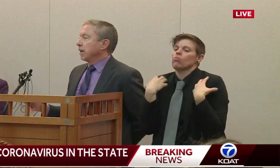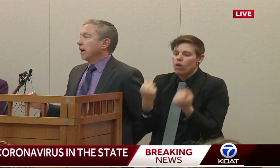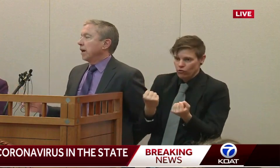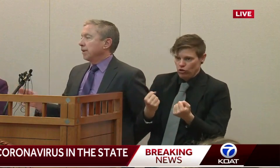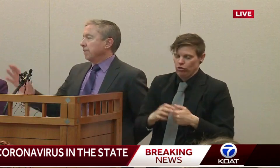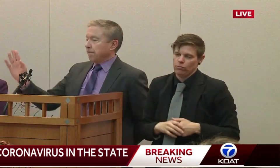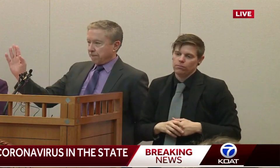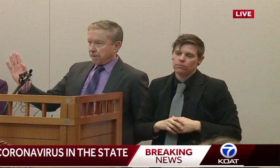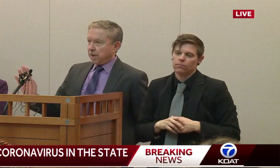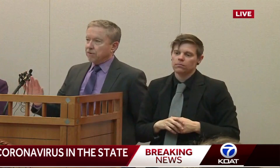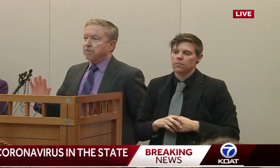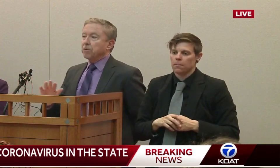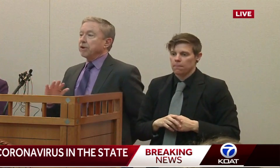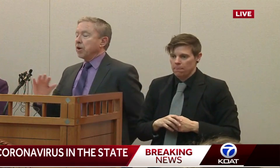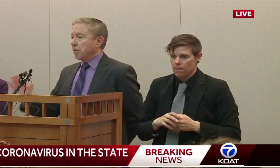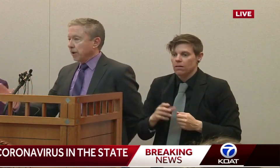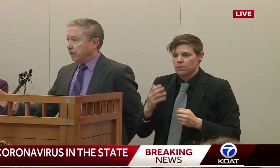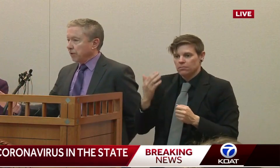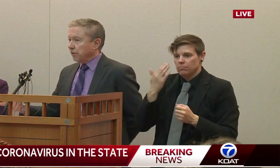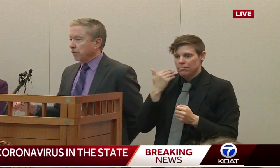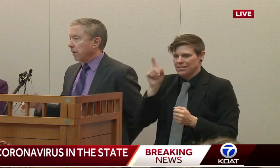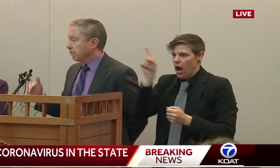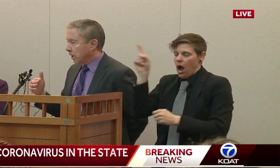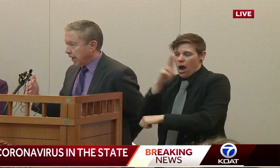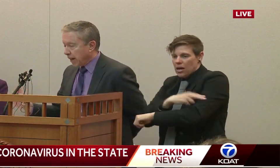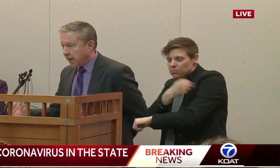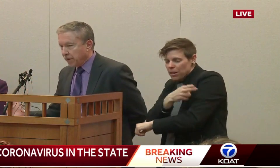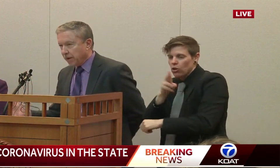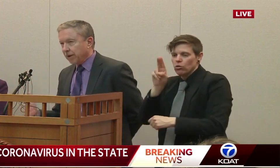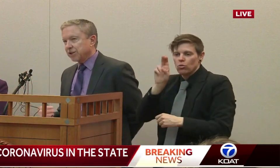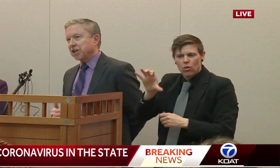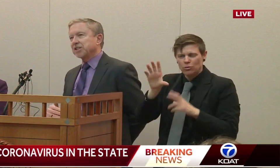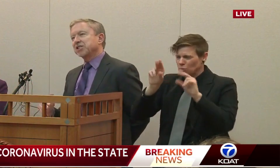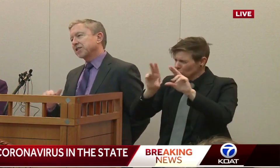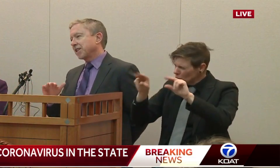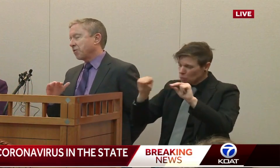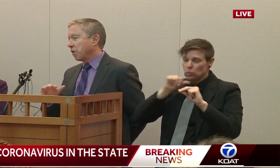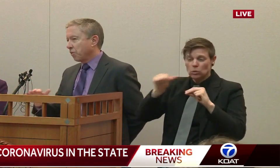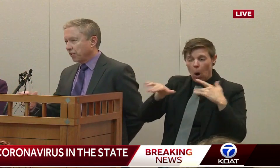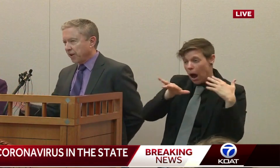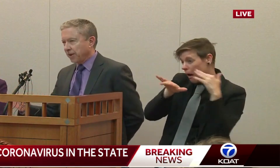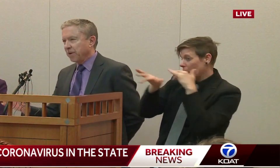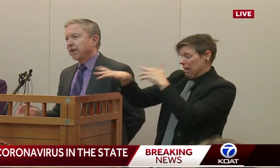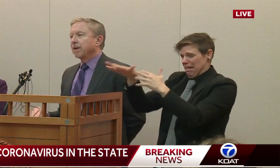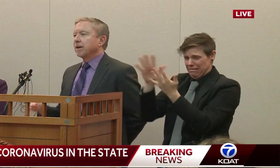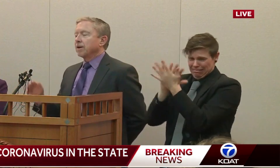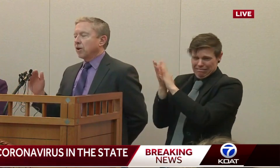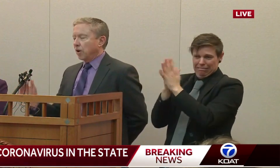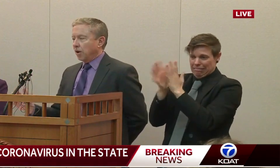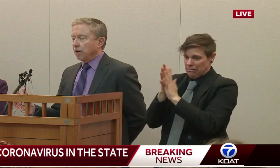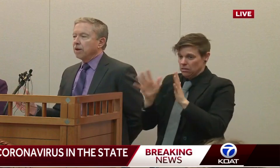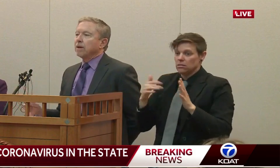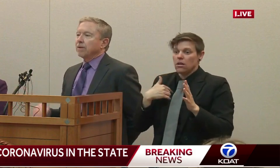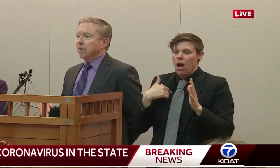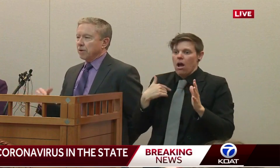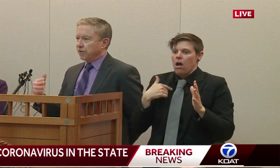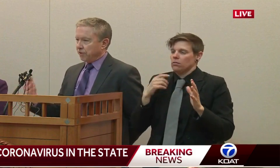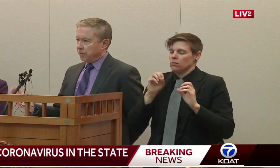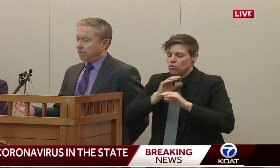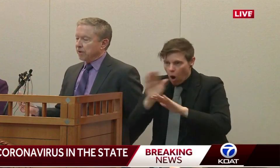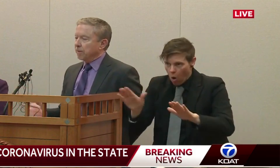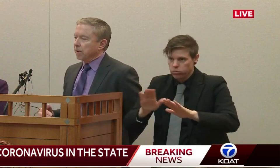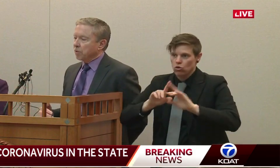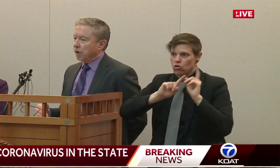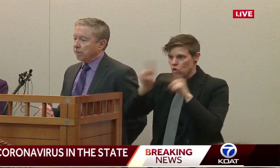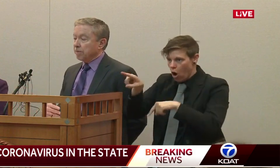testing is something we don't want to do. And so I'm glad I had a chance to say that one more time. There